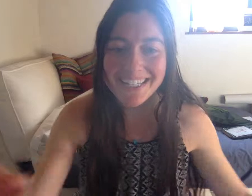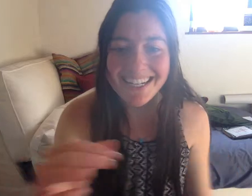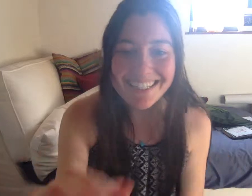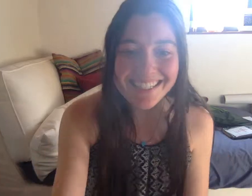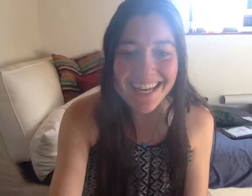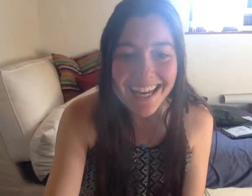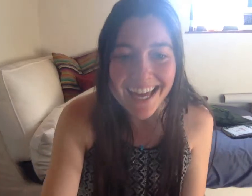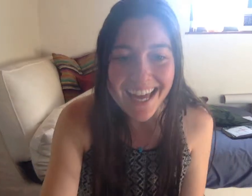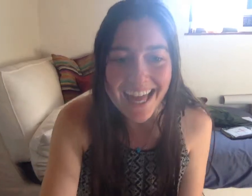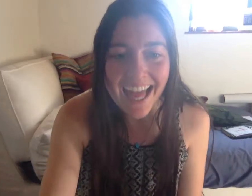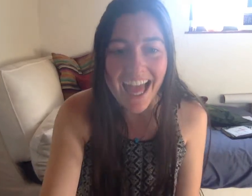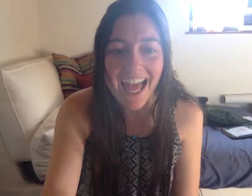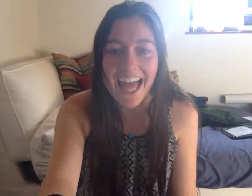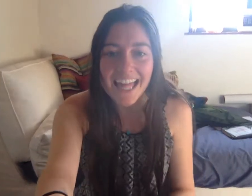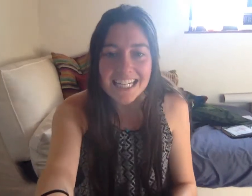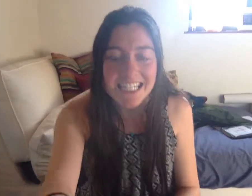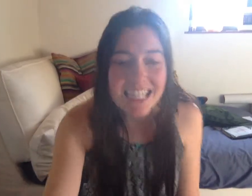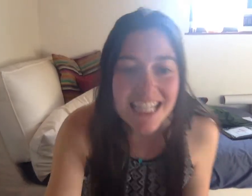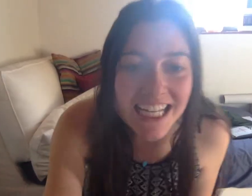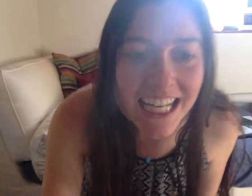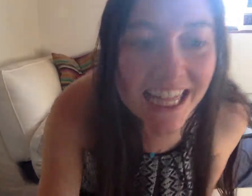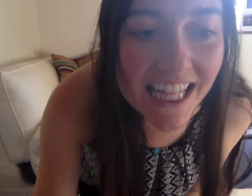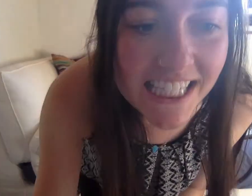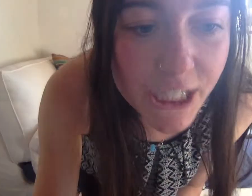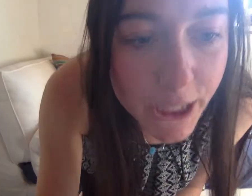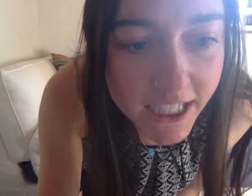And let's do it.